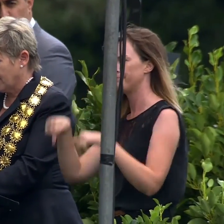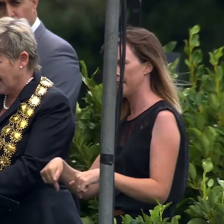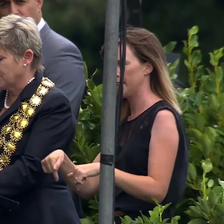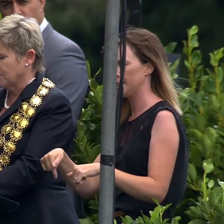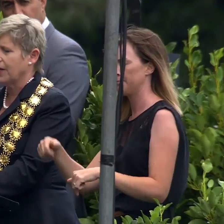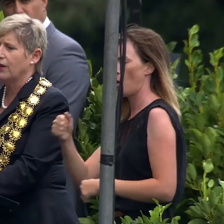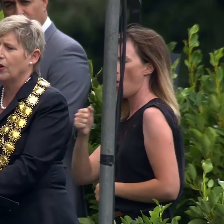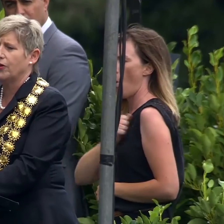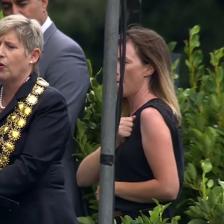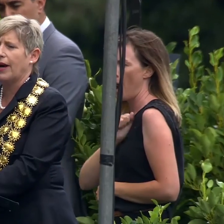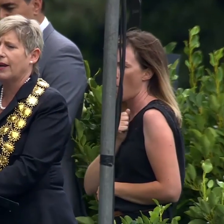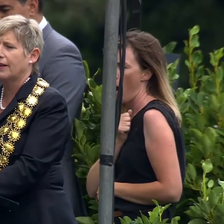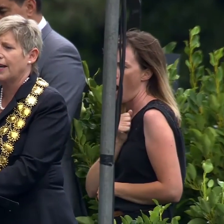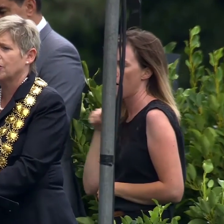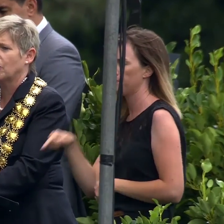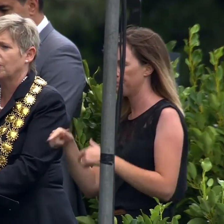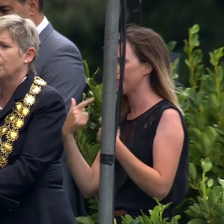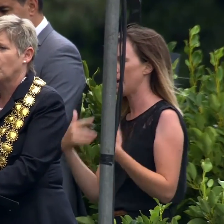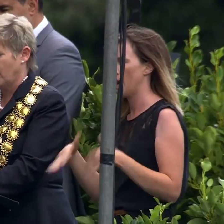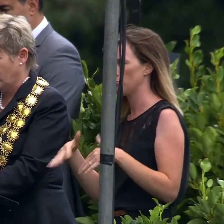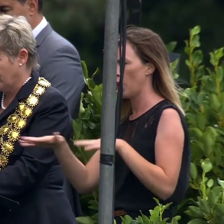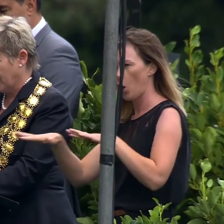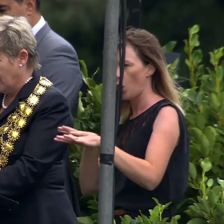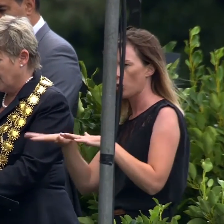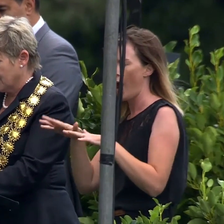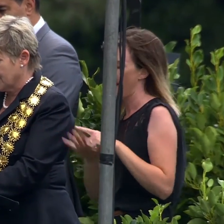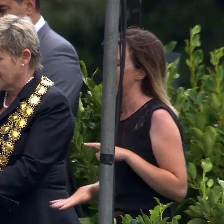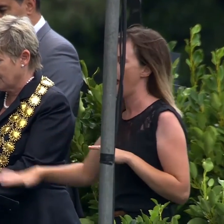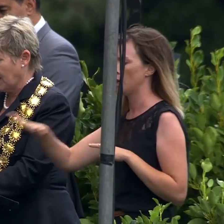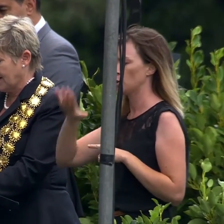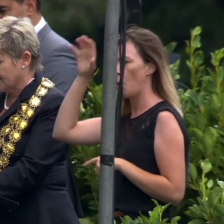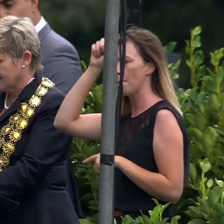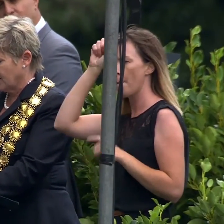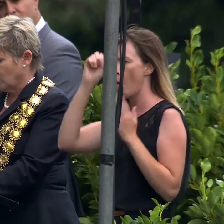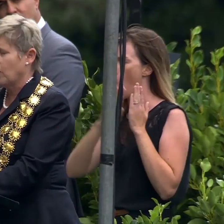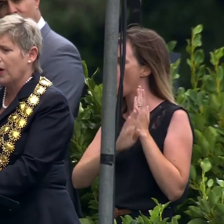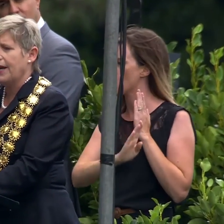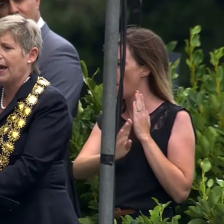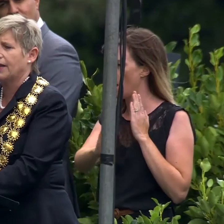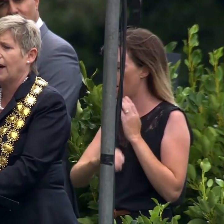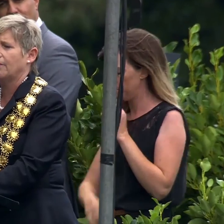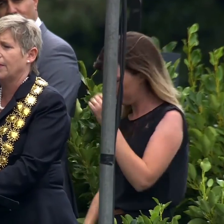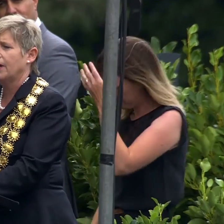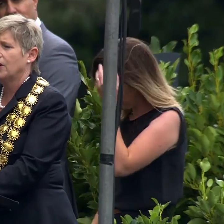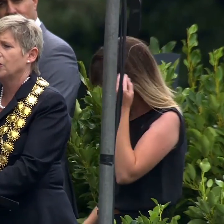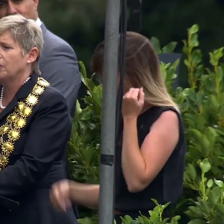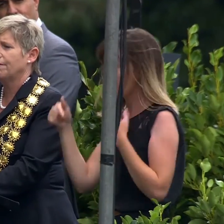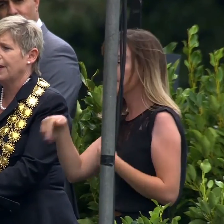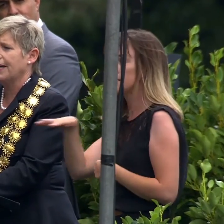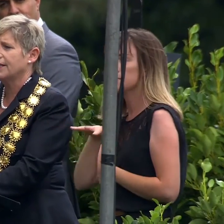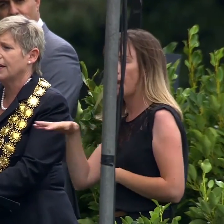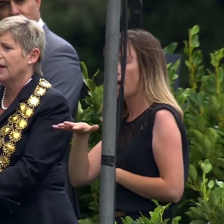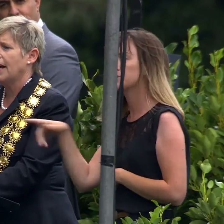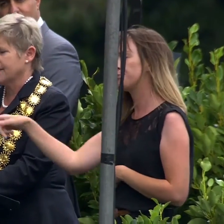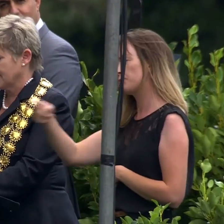the Canterbury Earthquake National Memorial. This is the place where we can come to